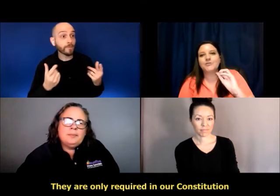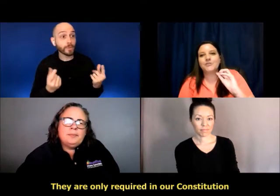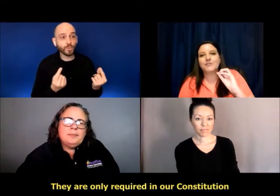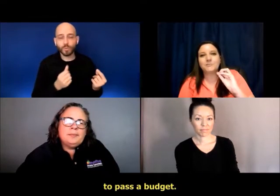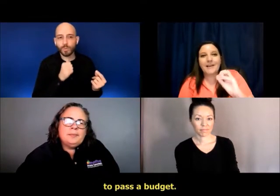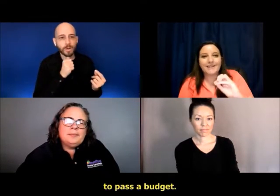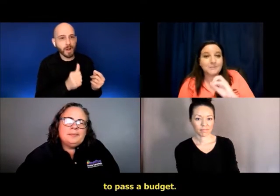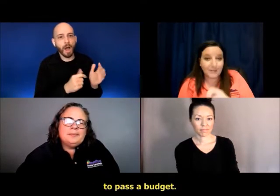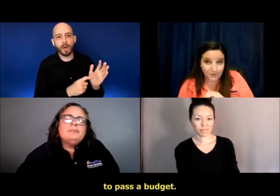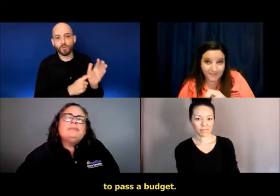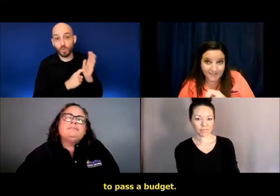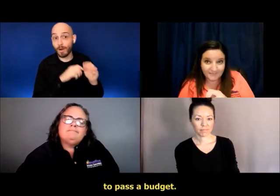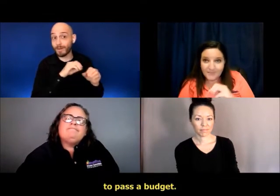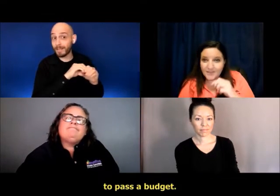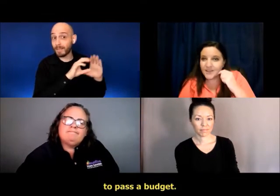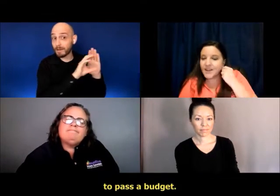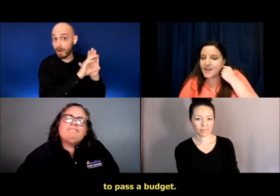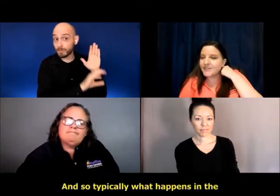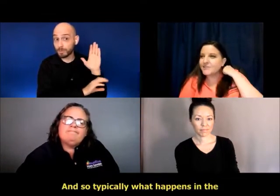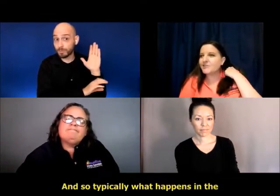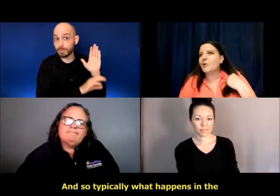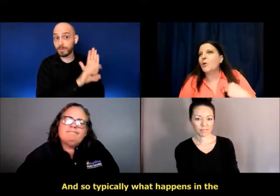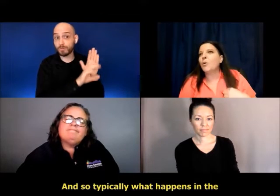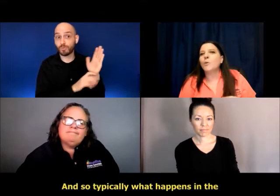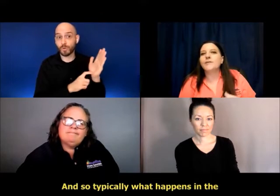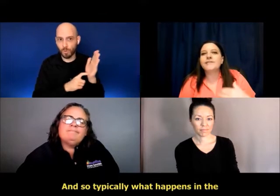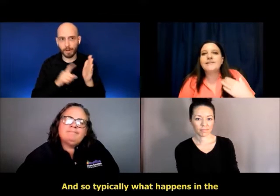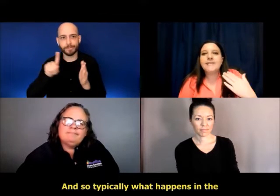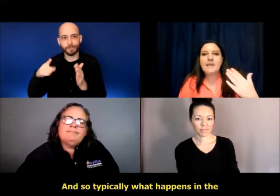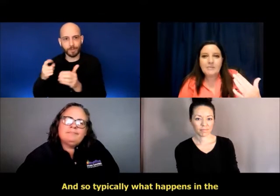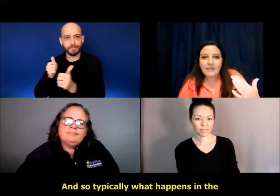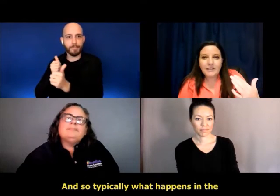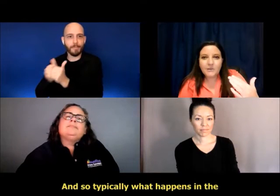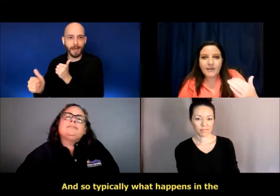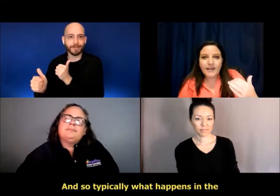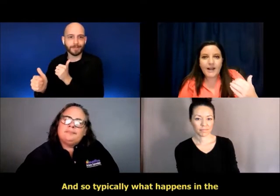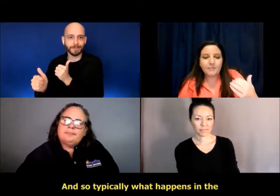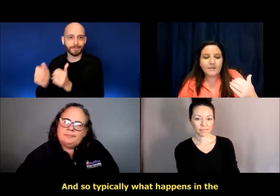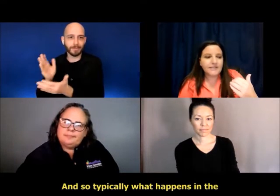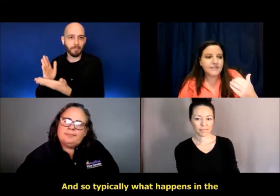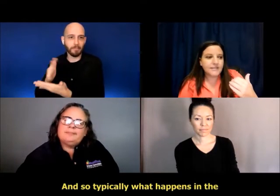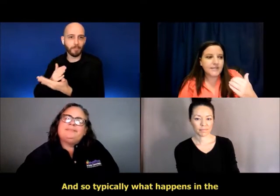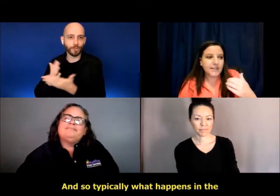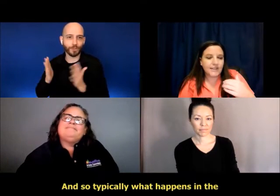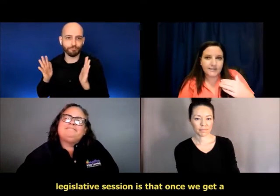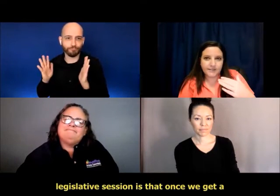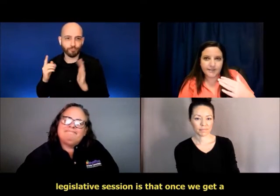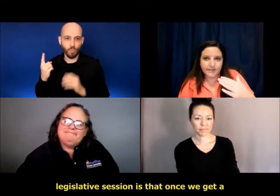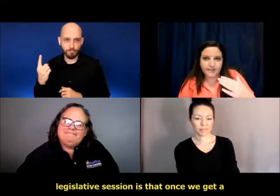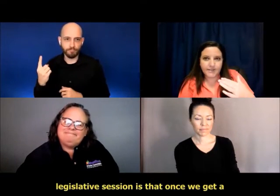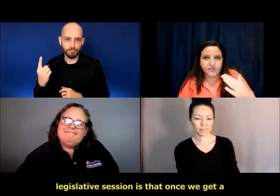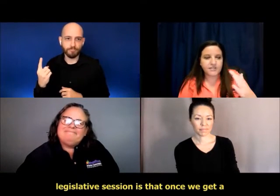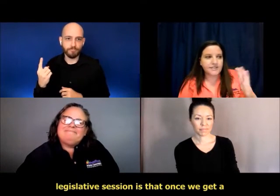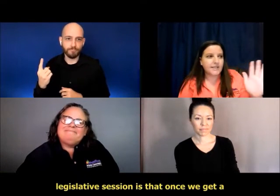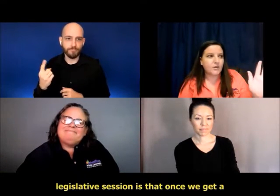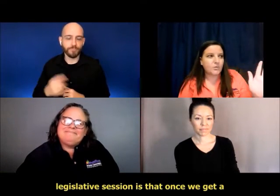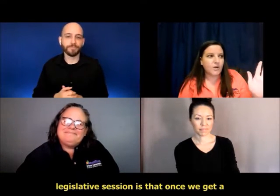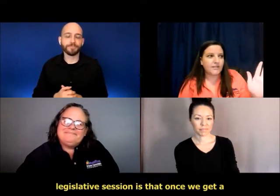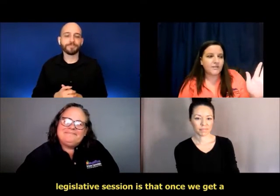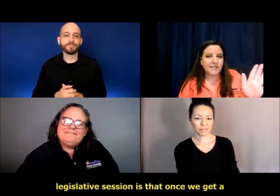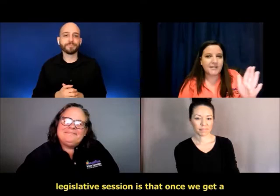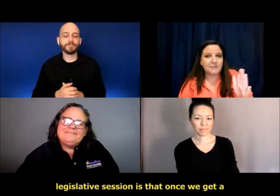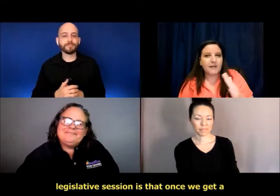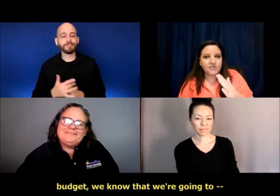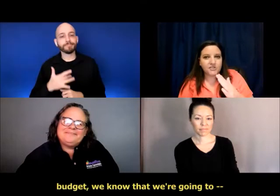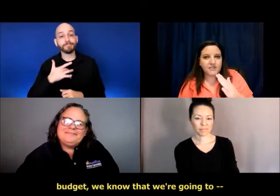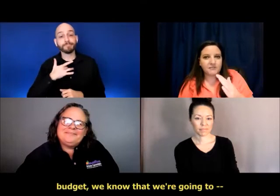constitution to pass a budget. And so, typically what happens in the legislative session is that